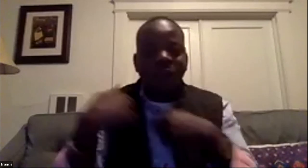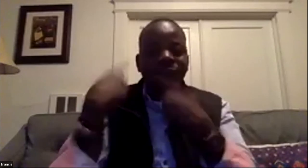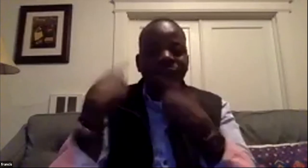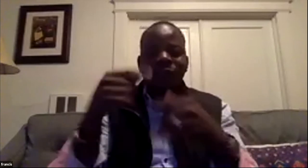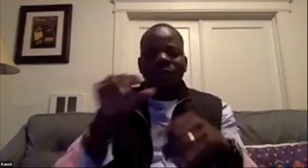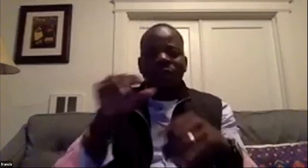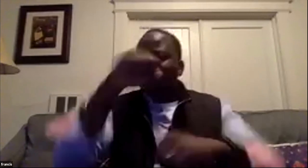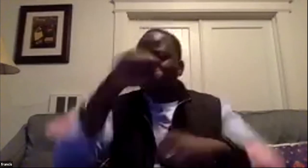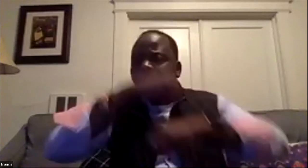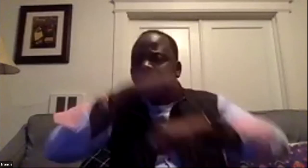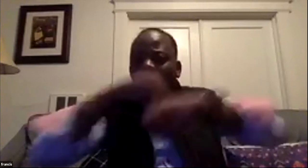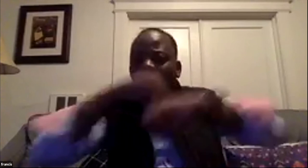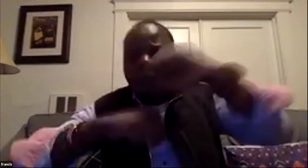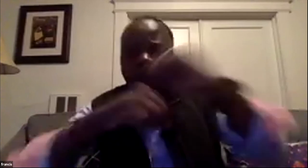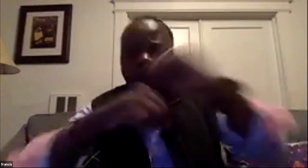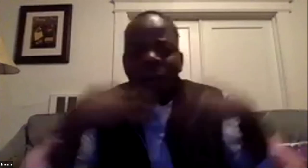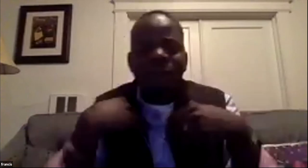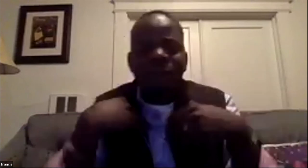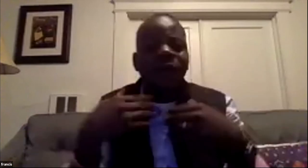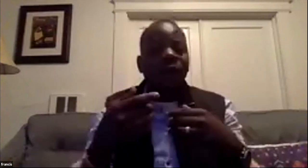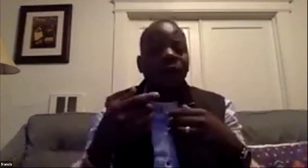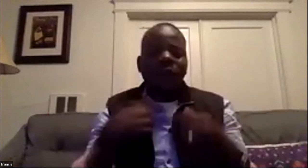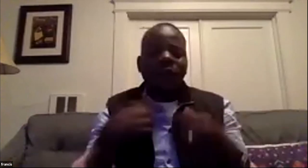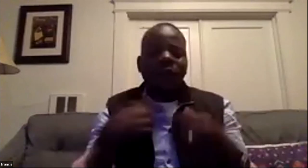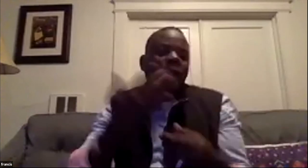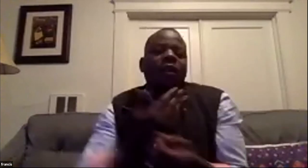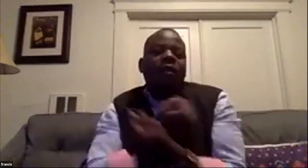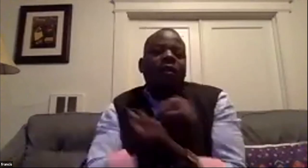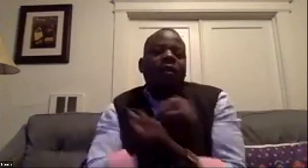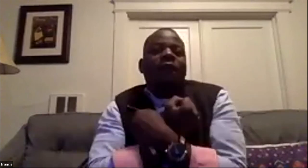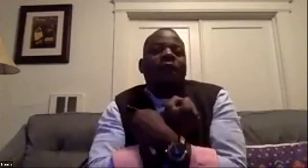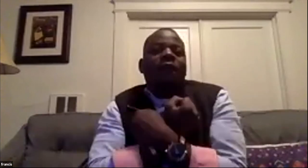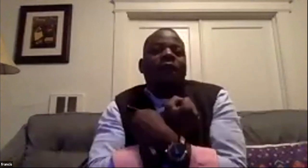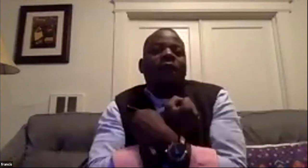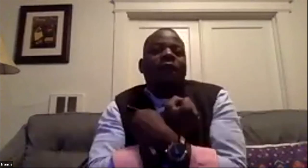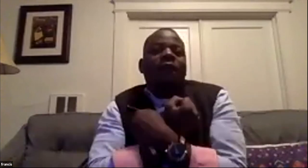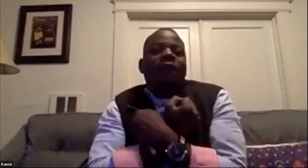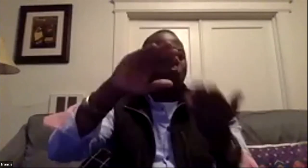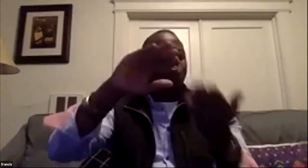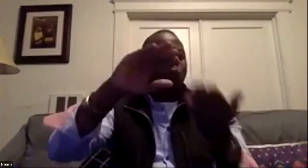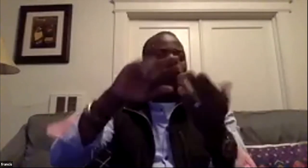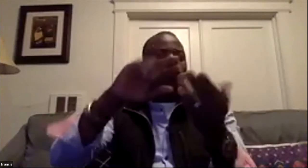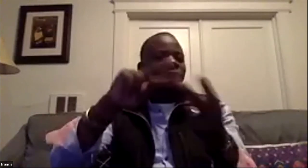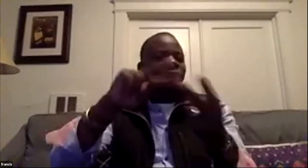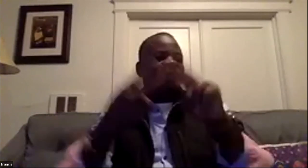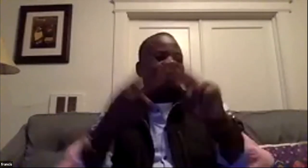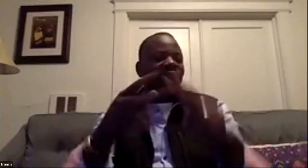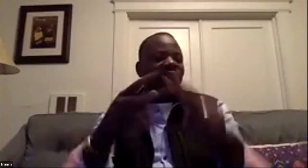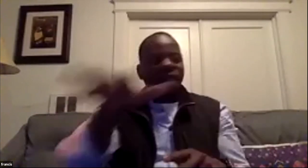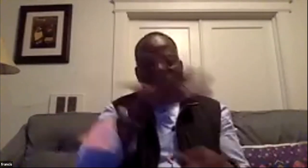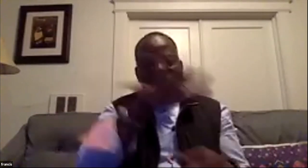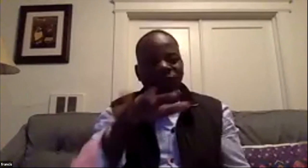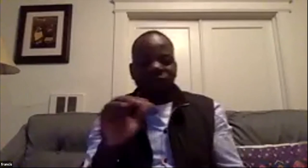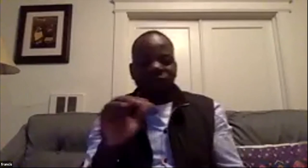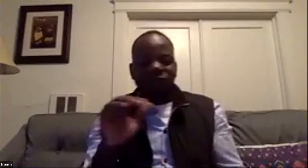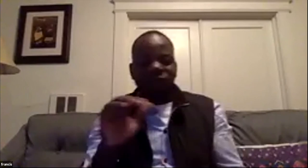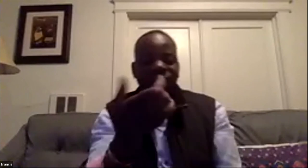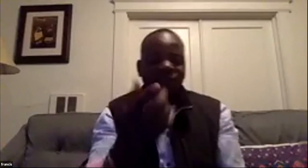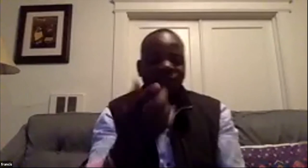and so we're trying to figure out our new you know beginning structures and systems